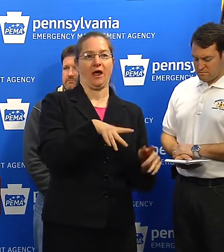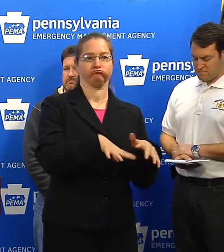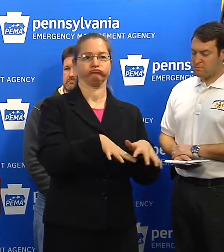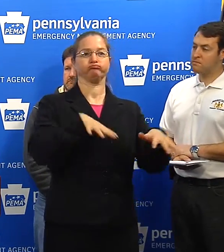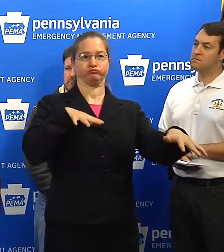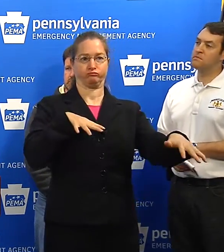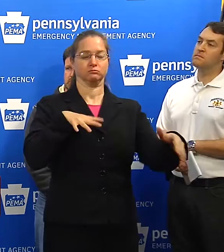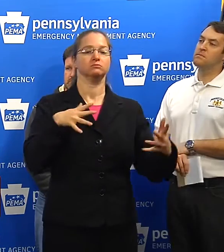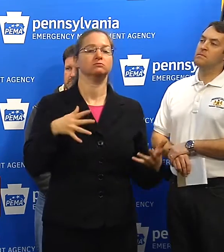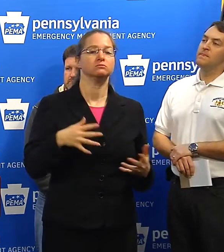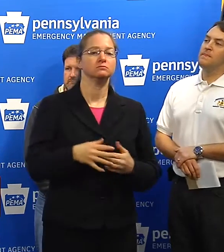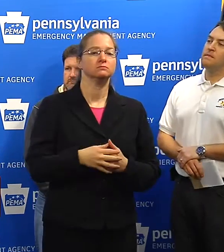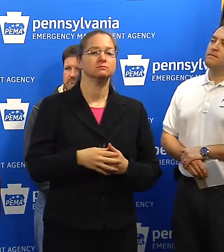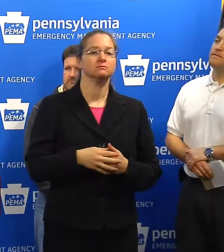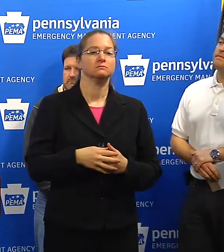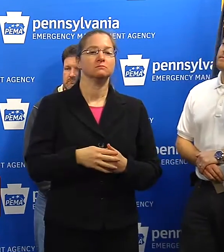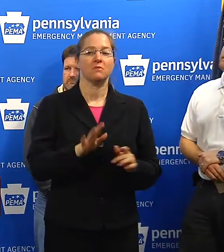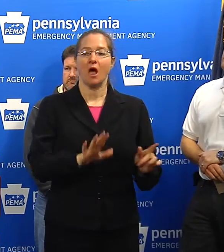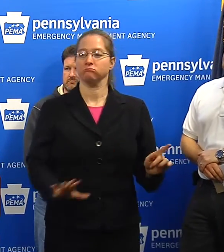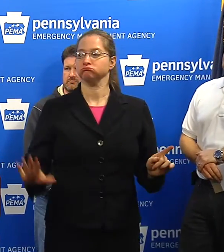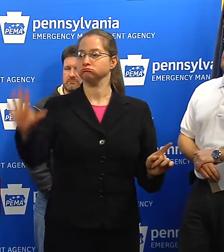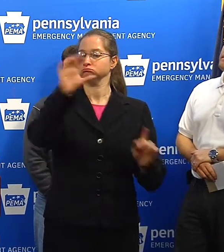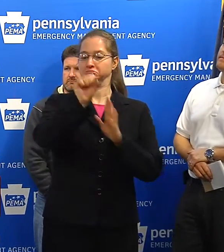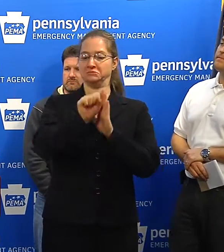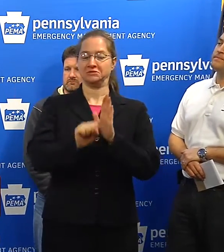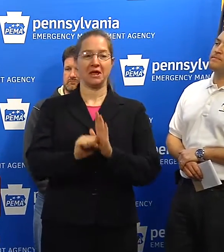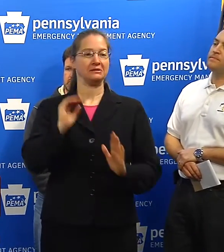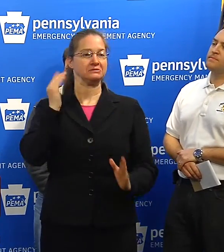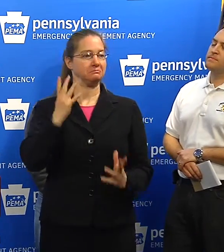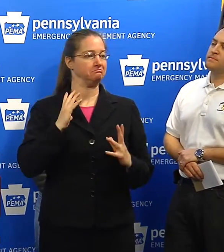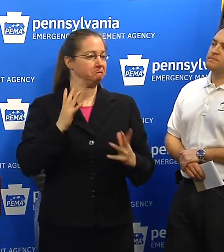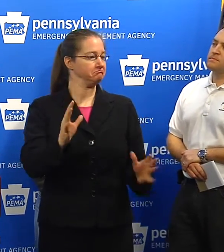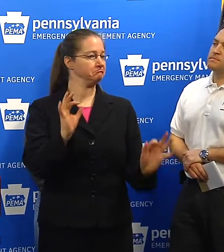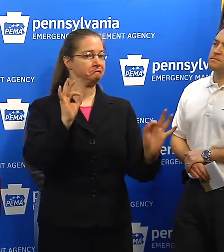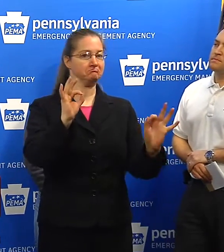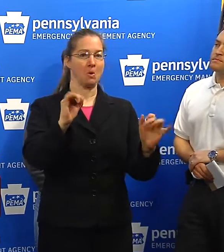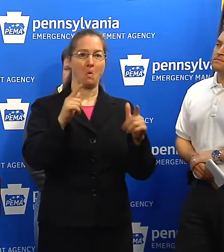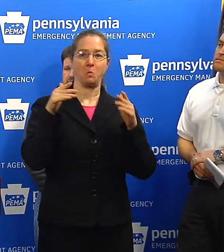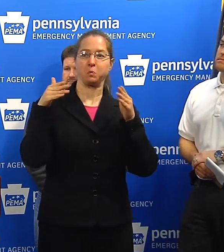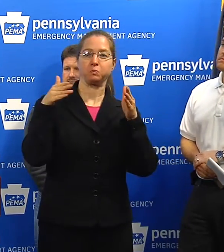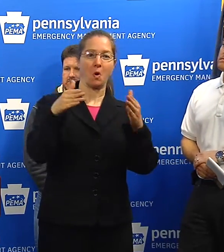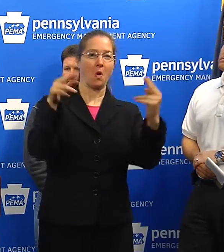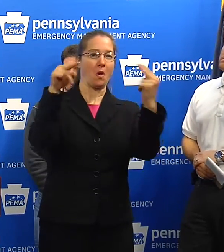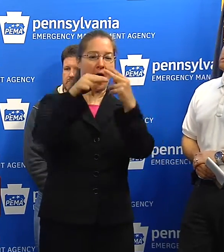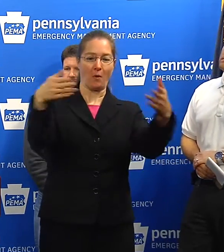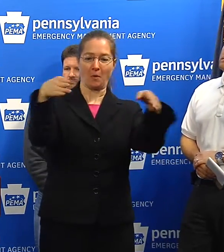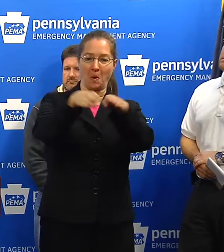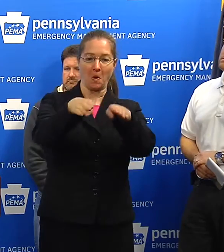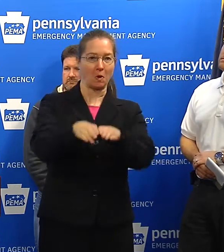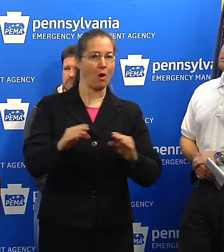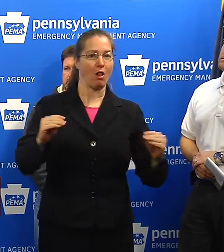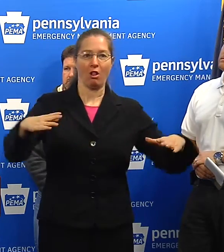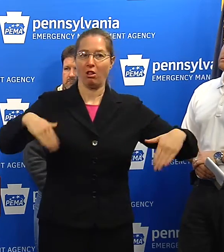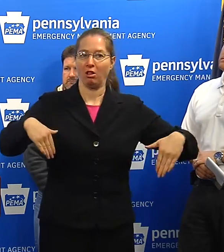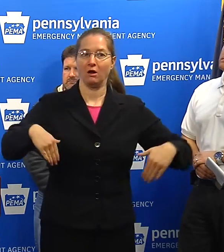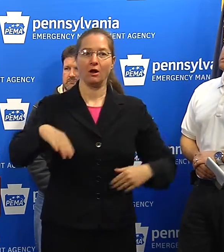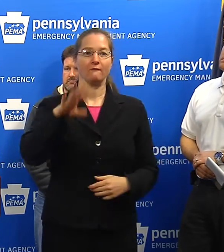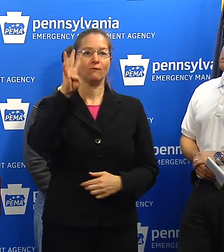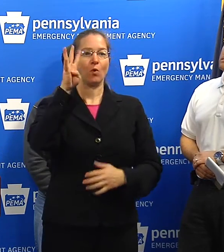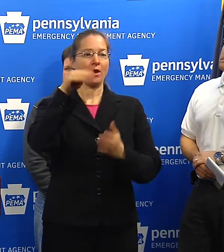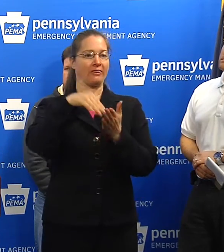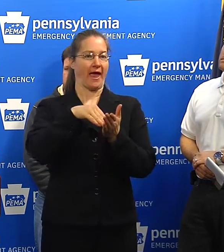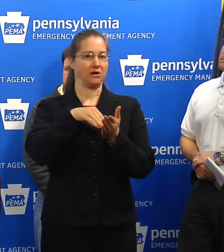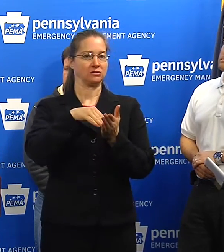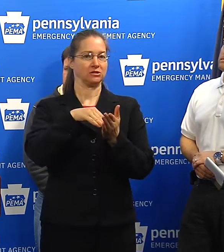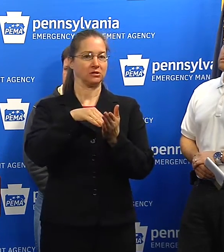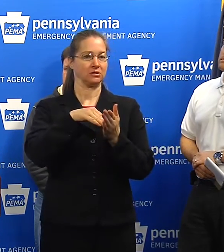state seems to be going very well. No major road closures, we have about 4,400 customers out of